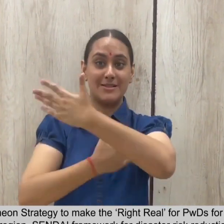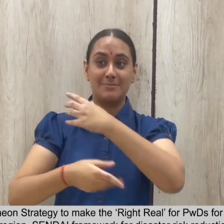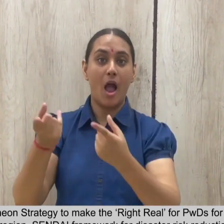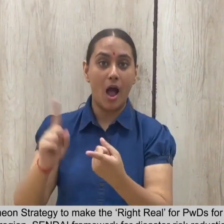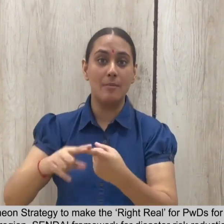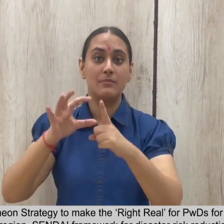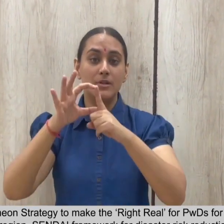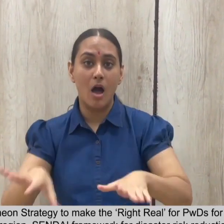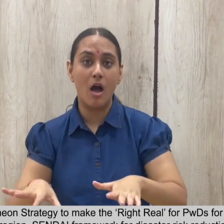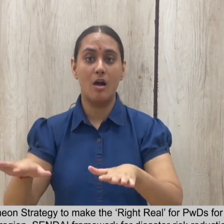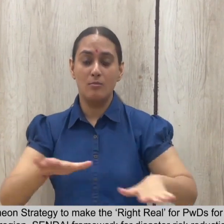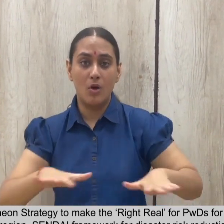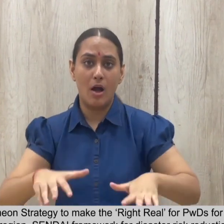for Disaster Risk Reduction.